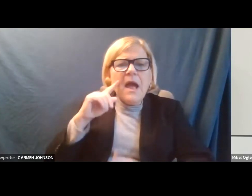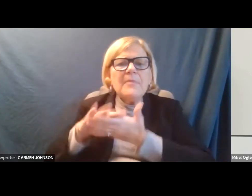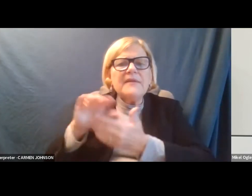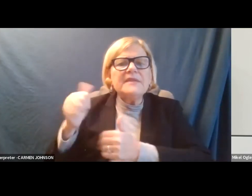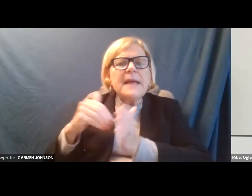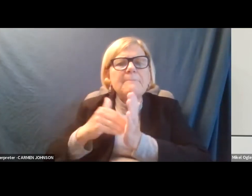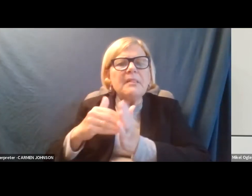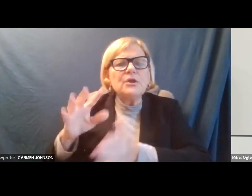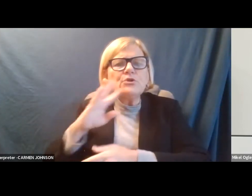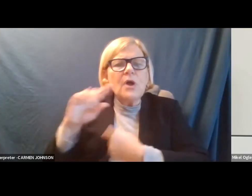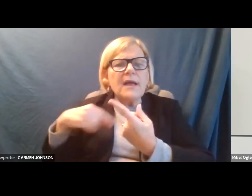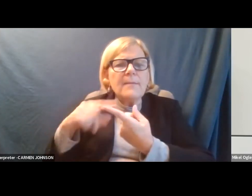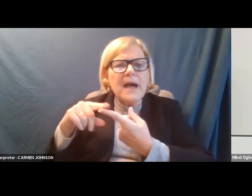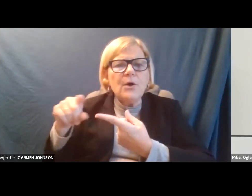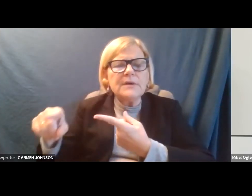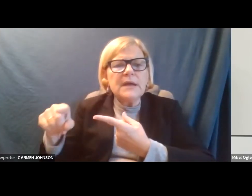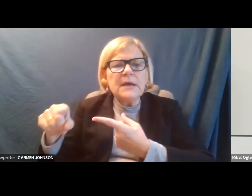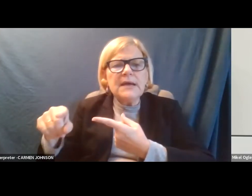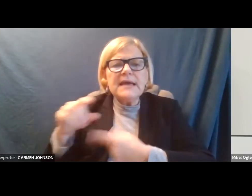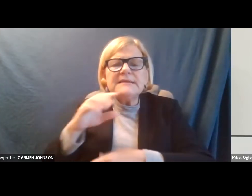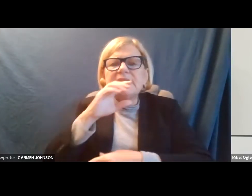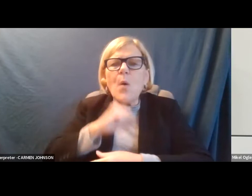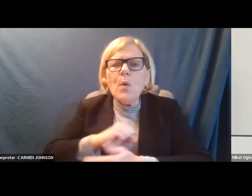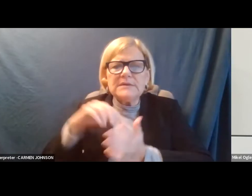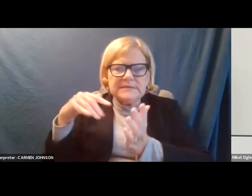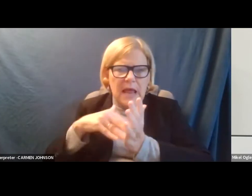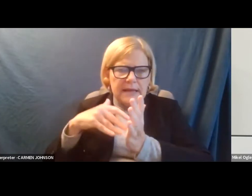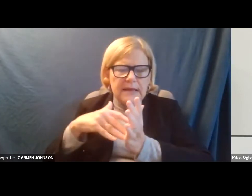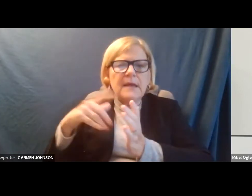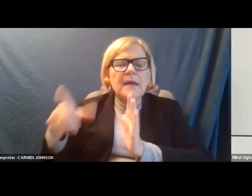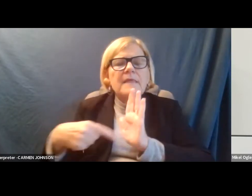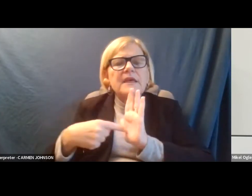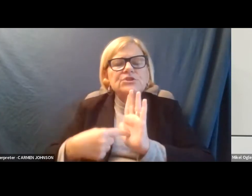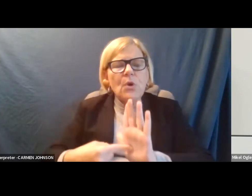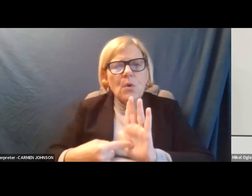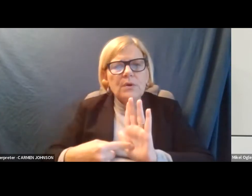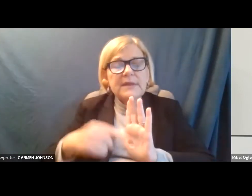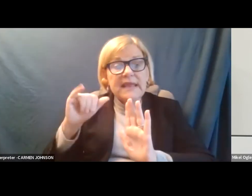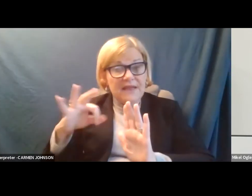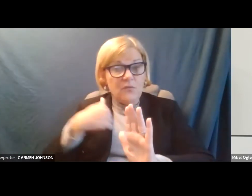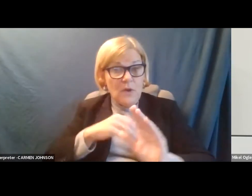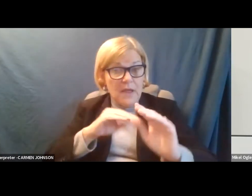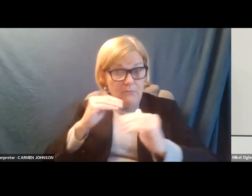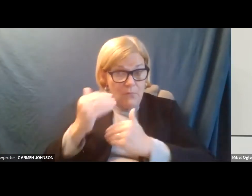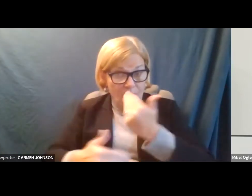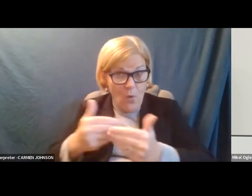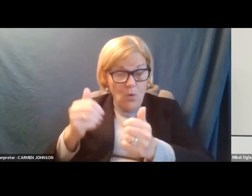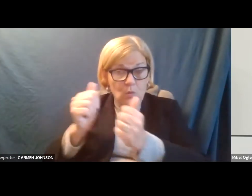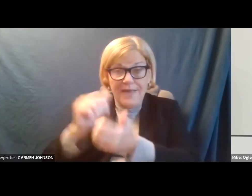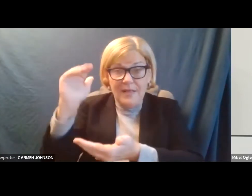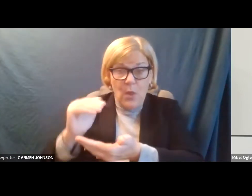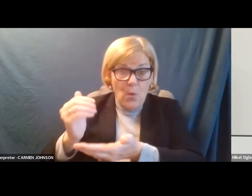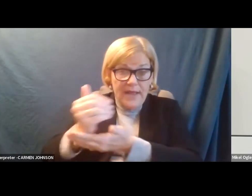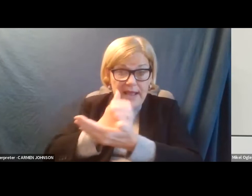that you're talking about is the old study that indicated that if we moved forward with a low